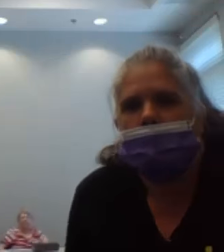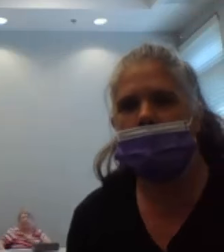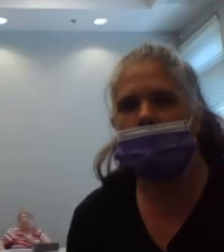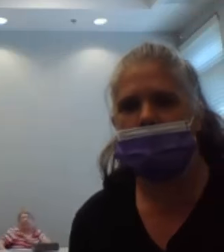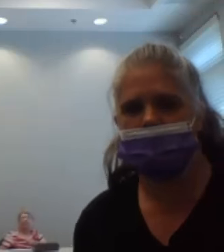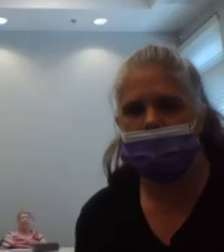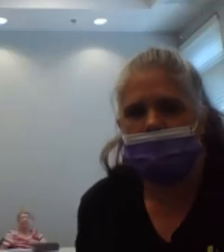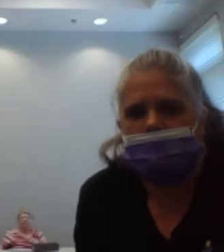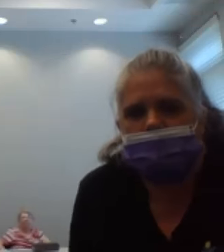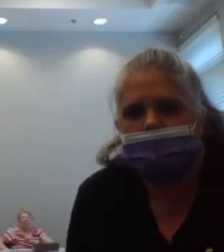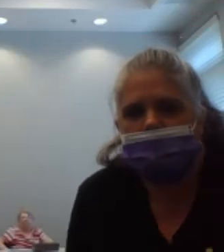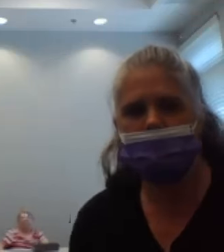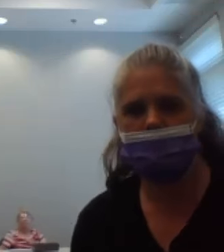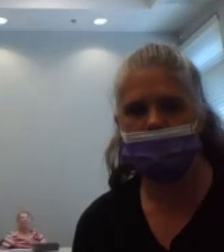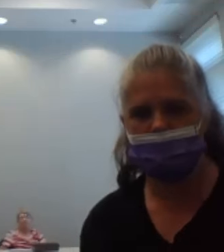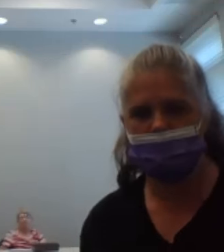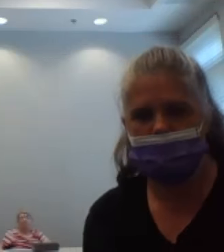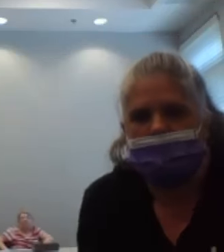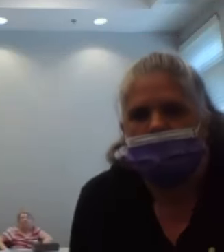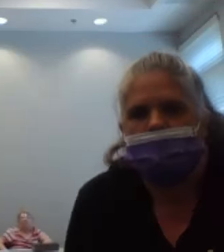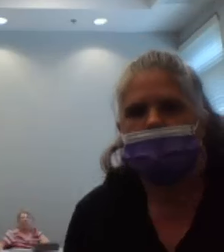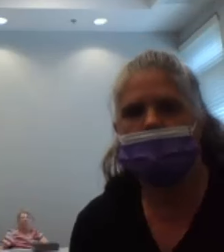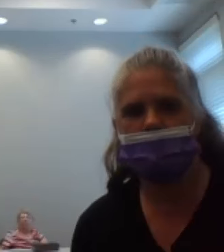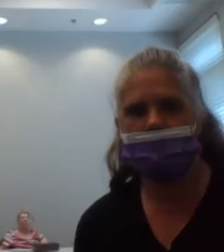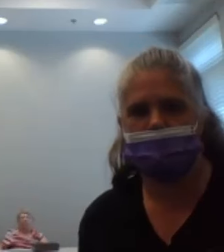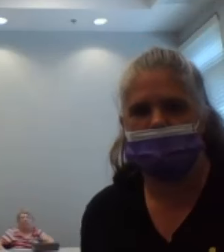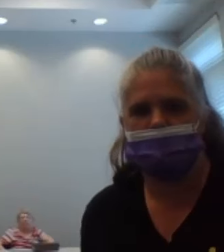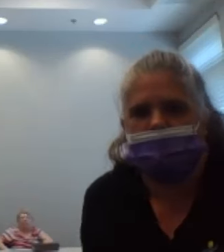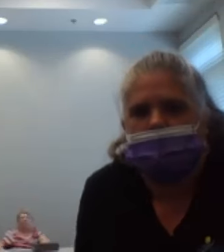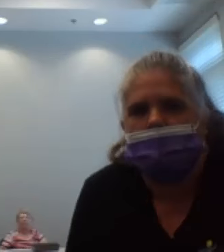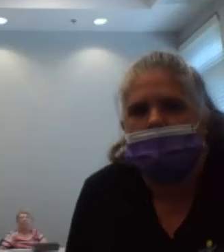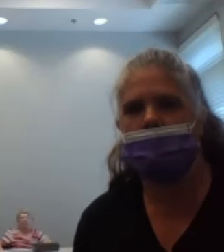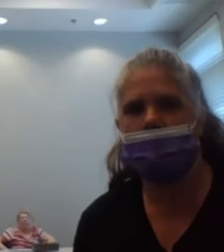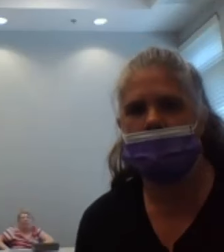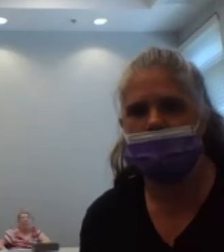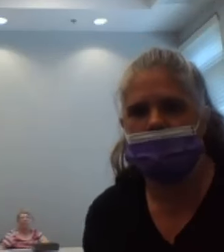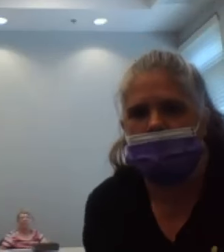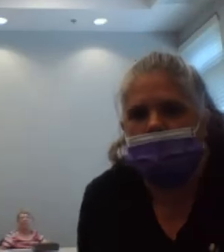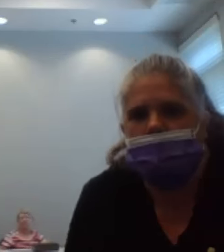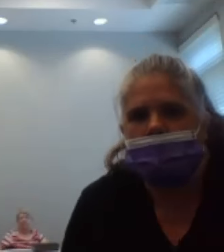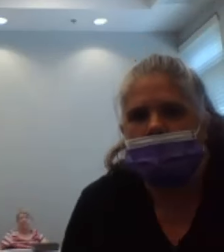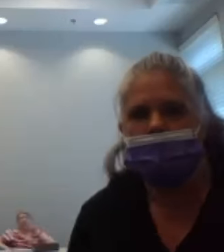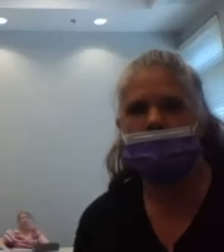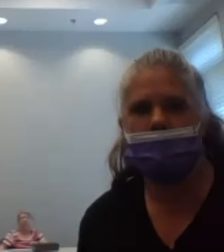2, 3, 4, 5,